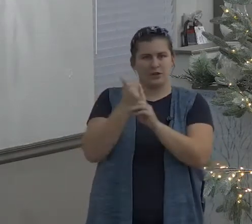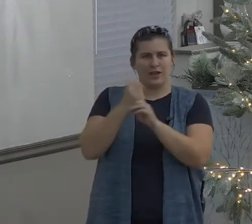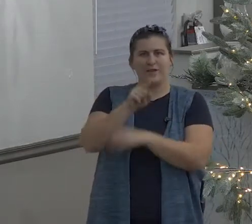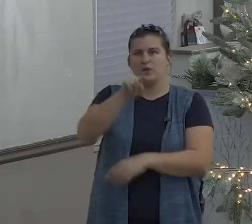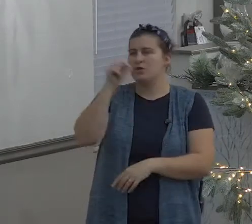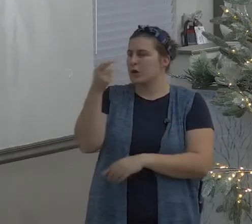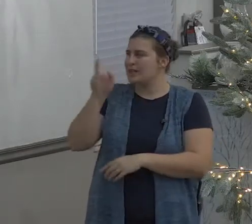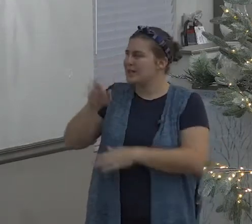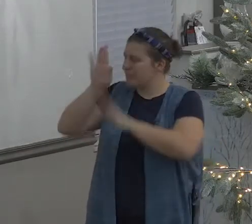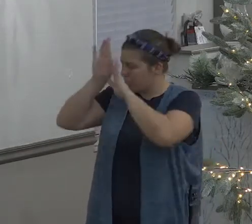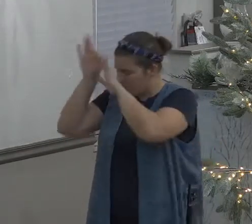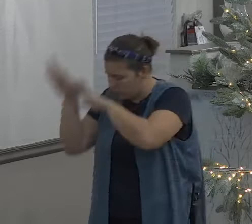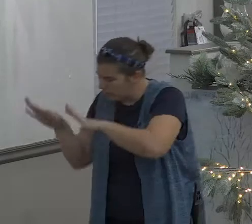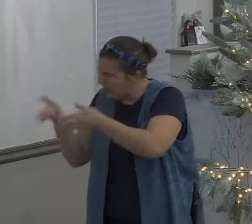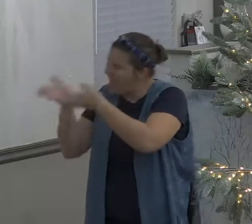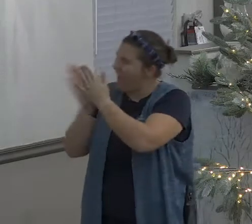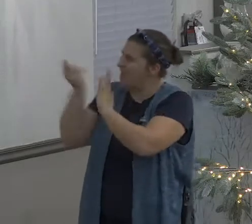yourself